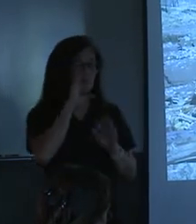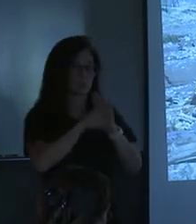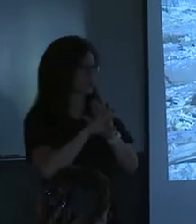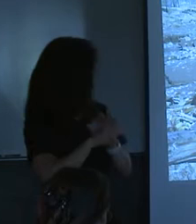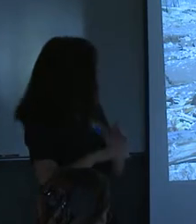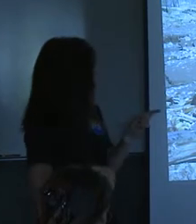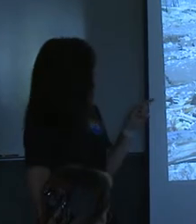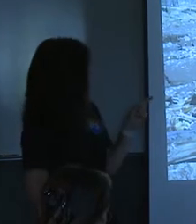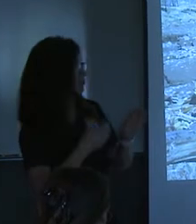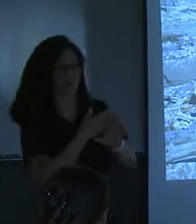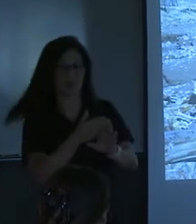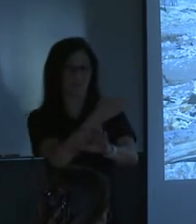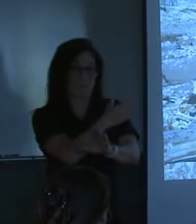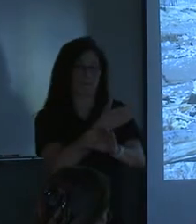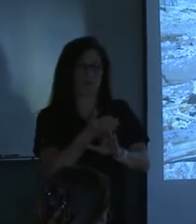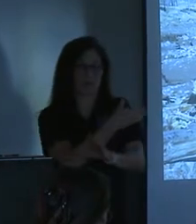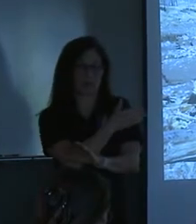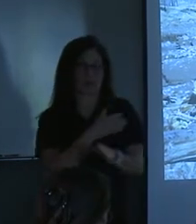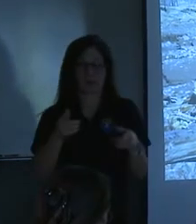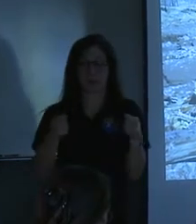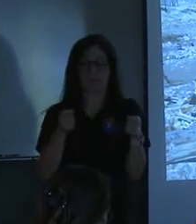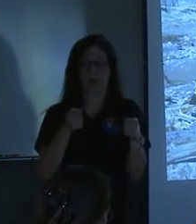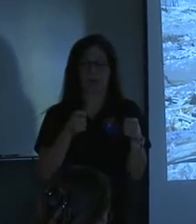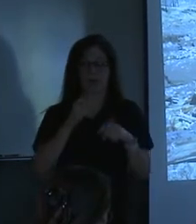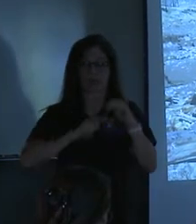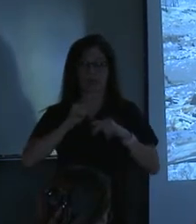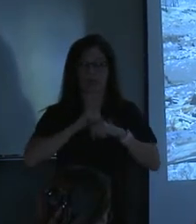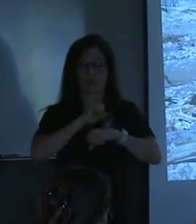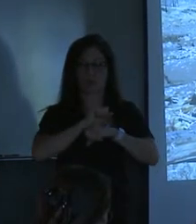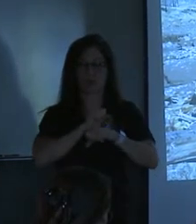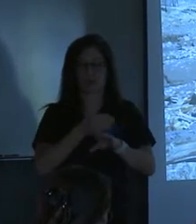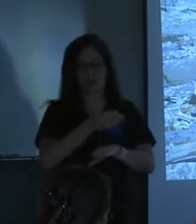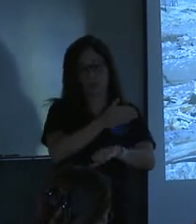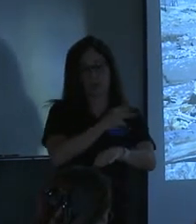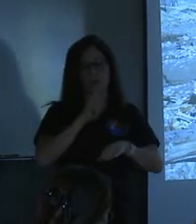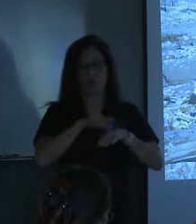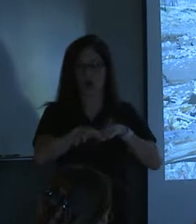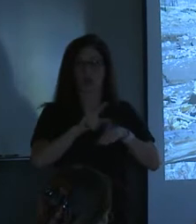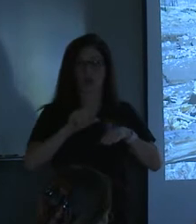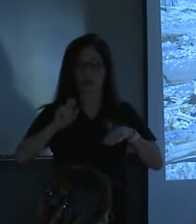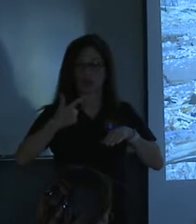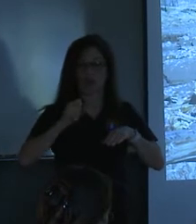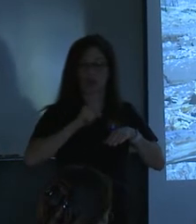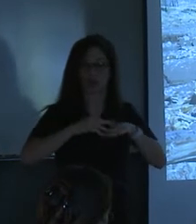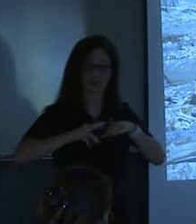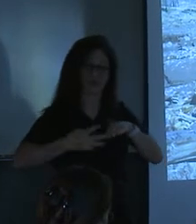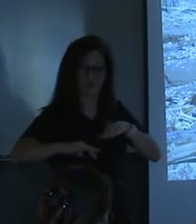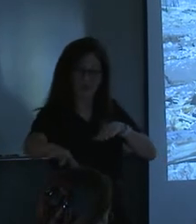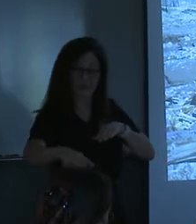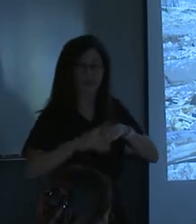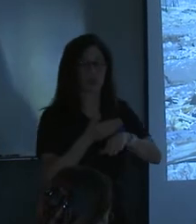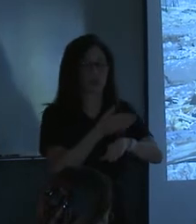this is above the mitigation work that we did. This is upstream of our log rundowns and the other work that we